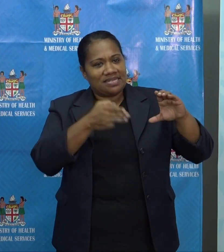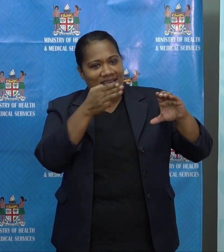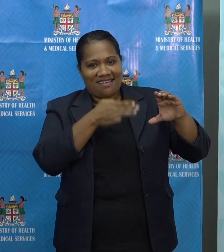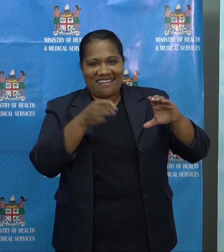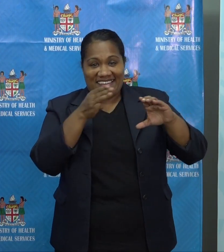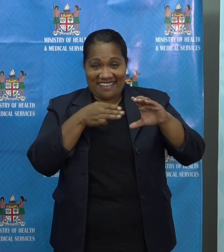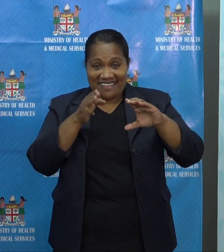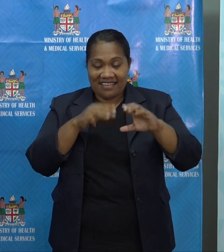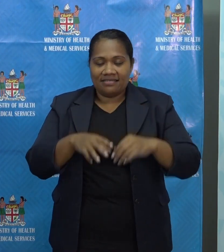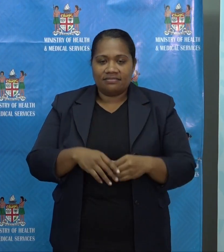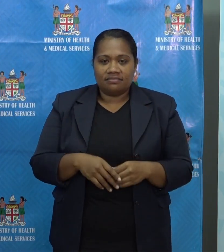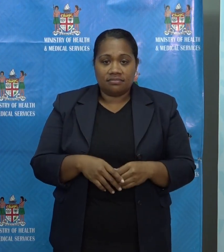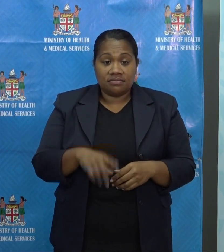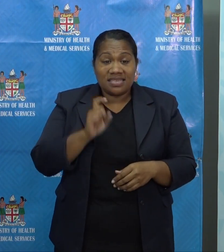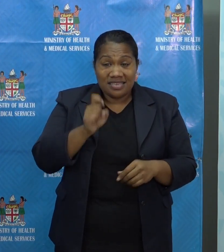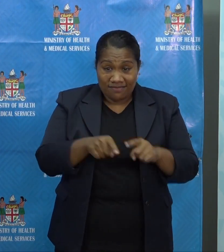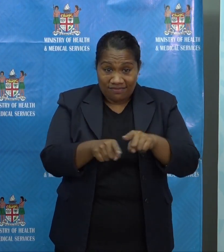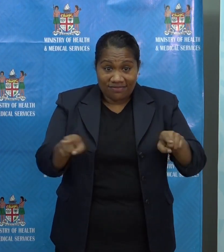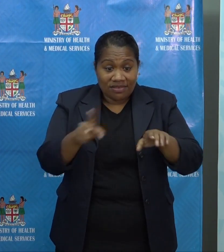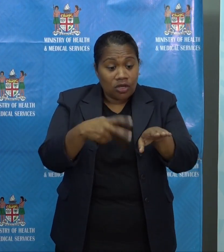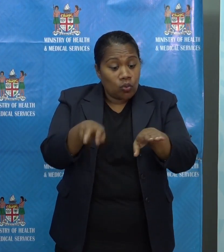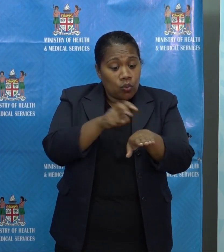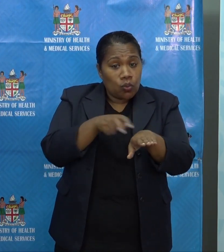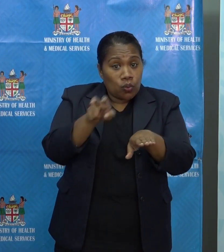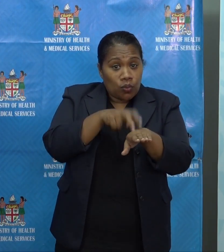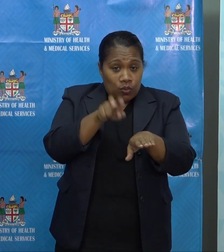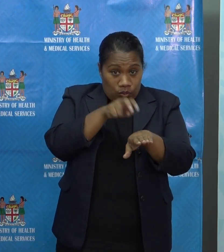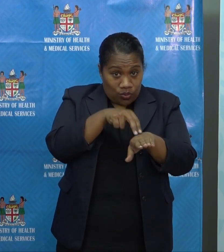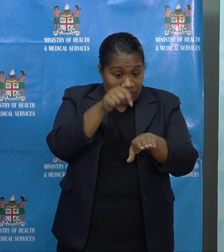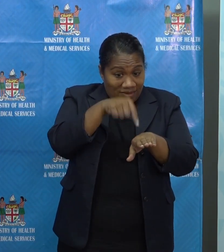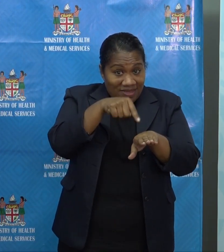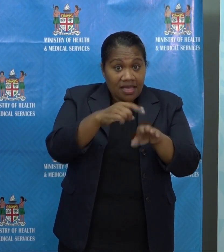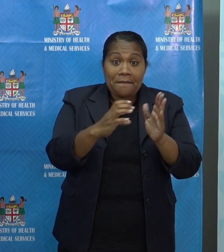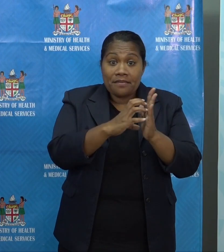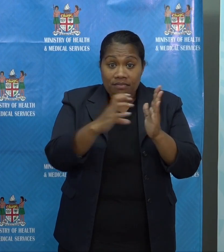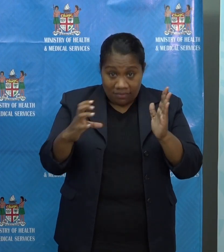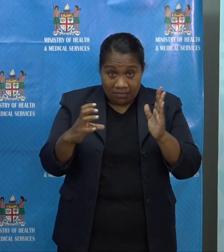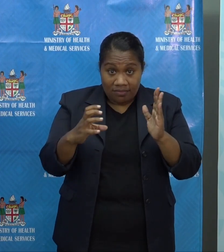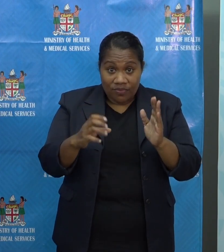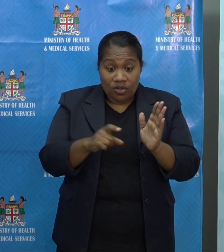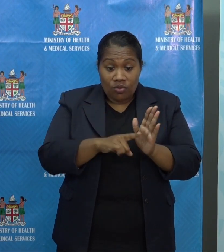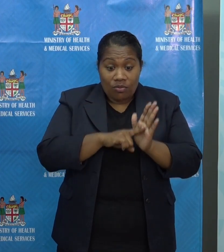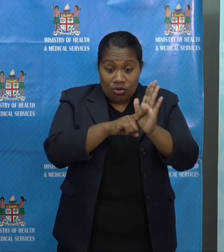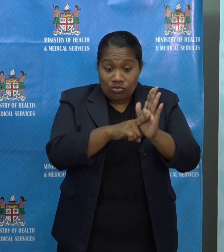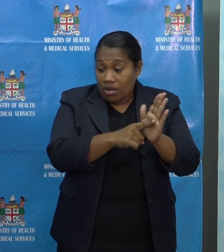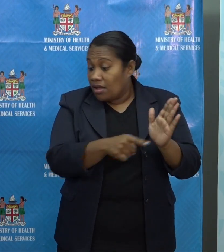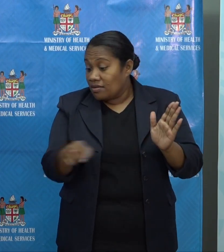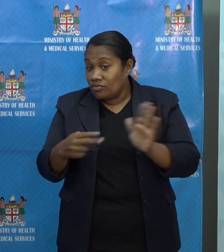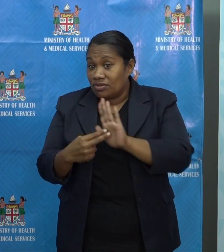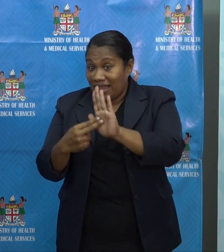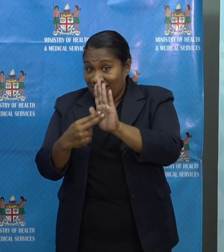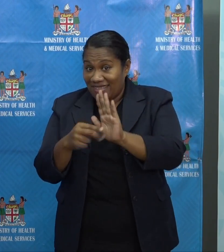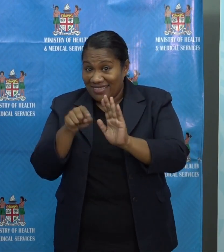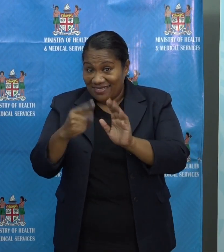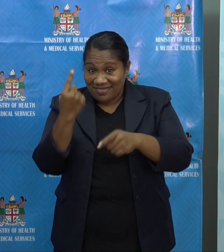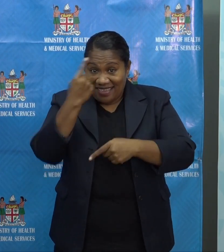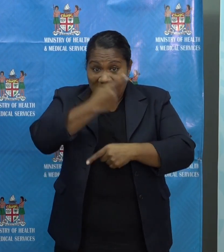So if you rode in this minibus from Lutoka to Nandi that night, please call 158.